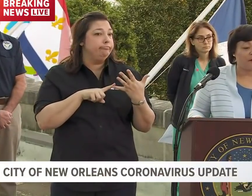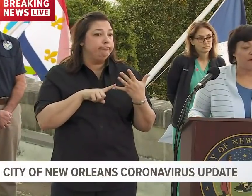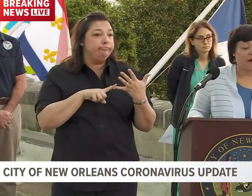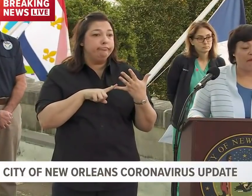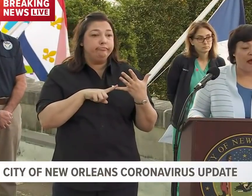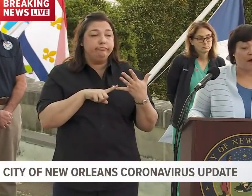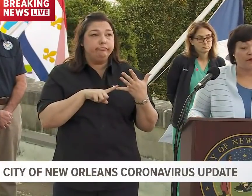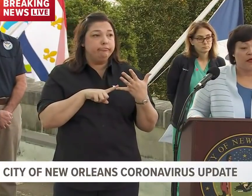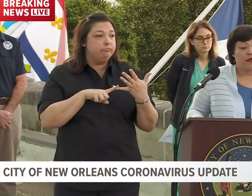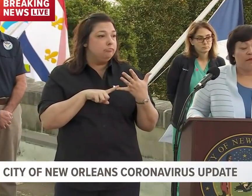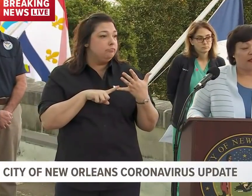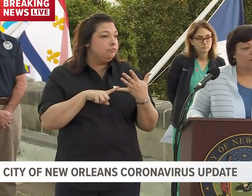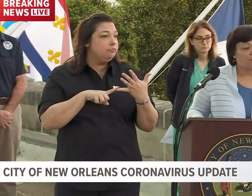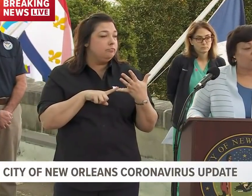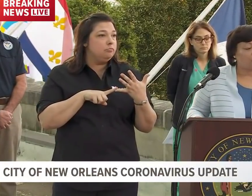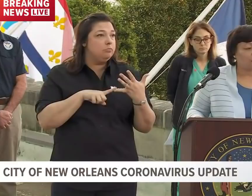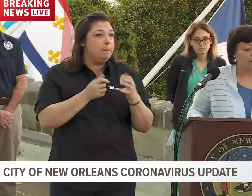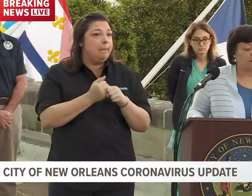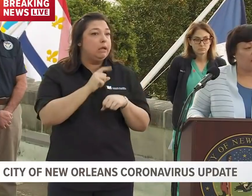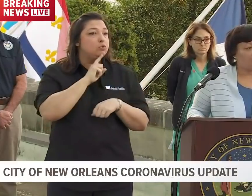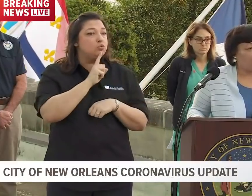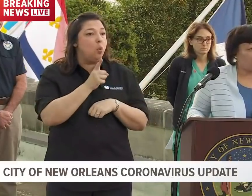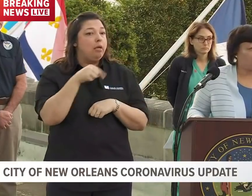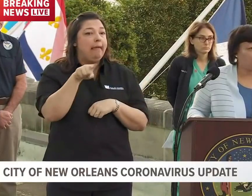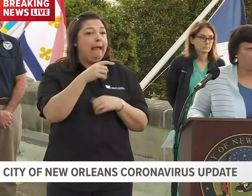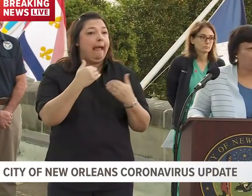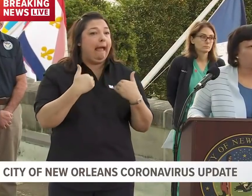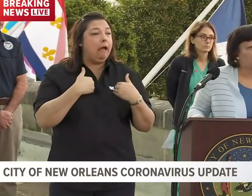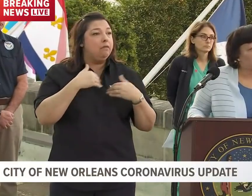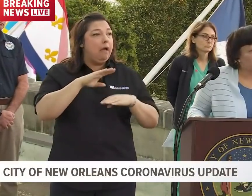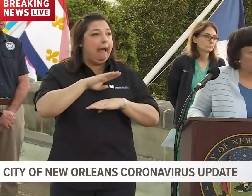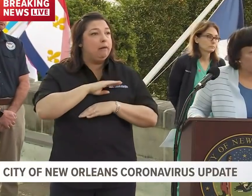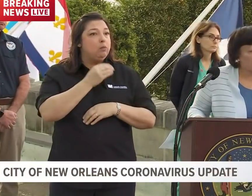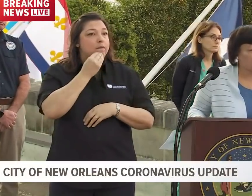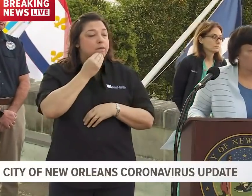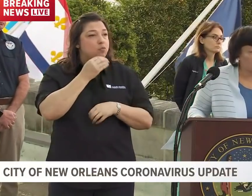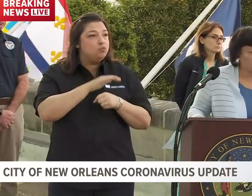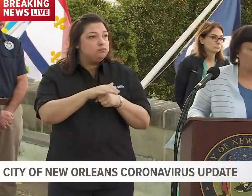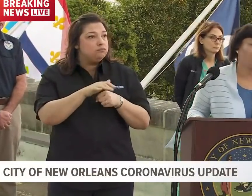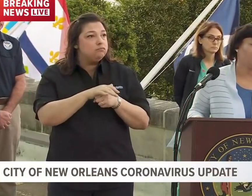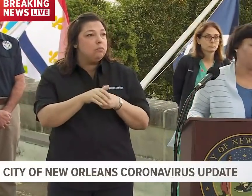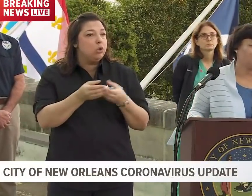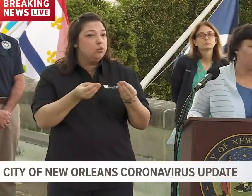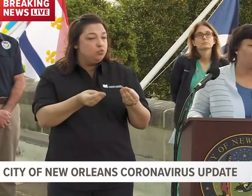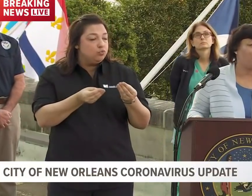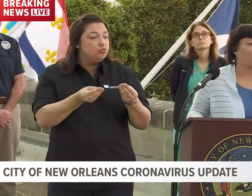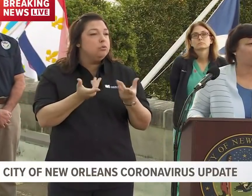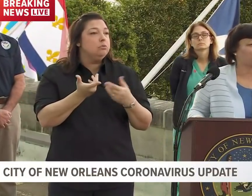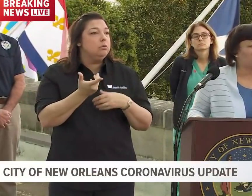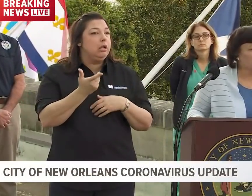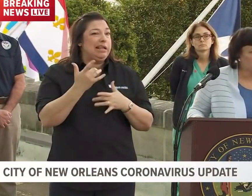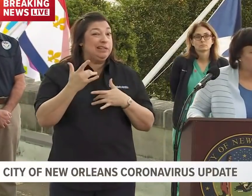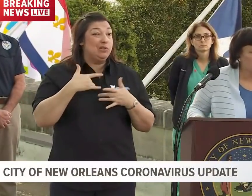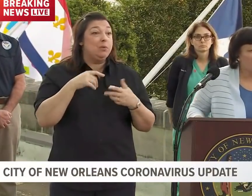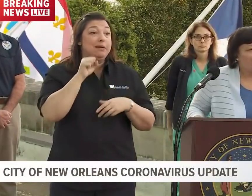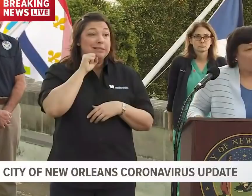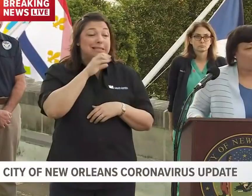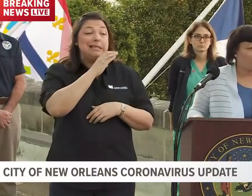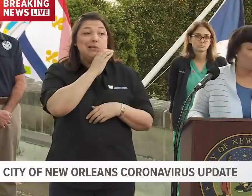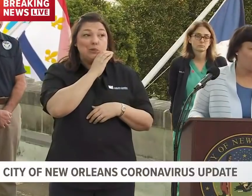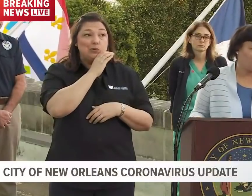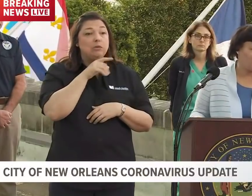concerned about making sure that they have adequate food supply and nutrition. They've been concerned about our seniors,